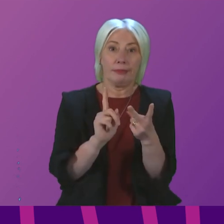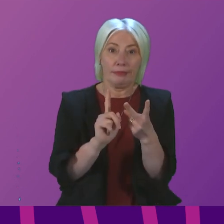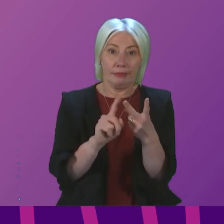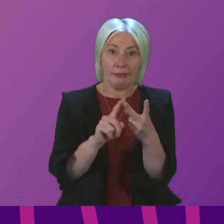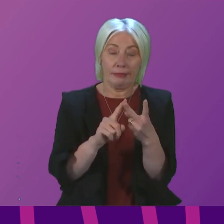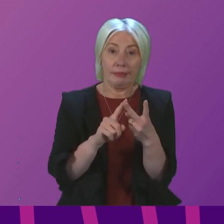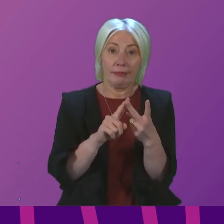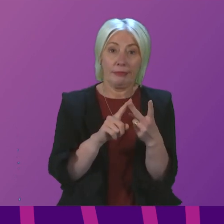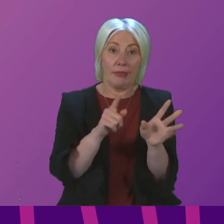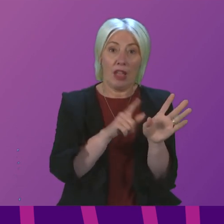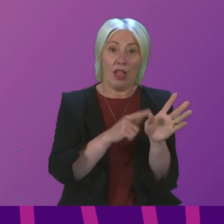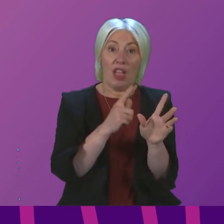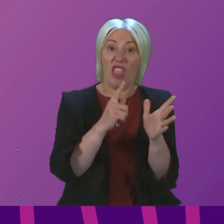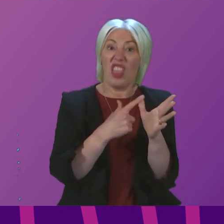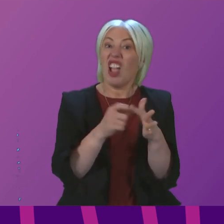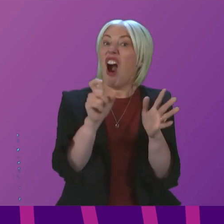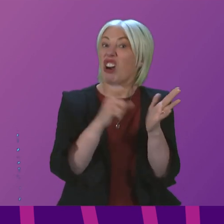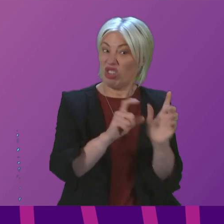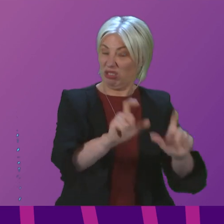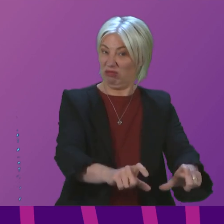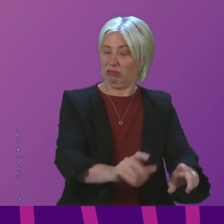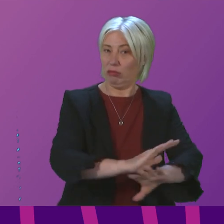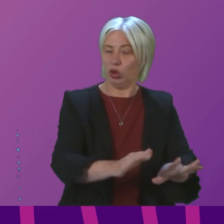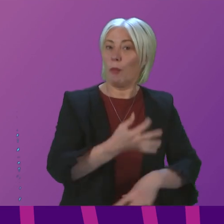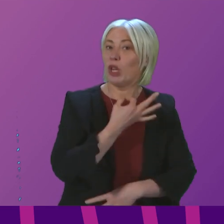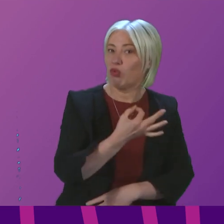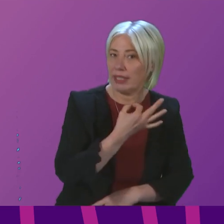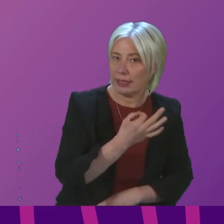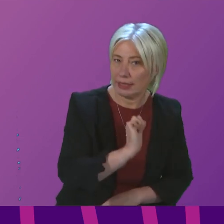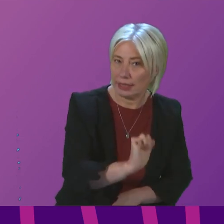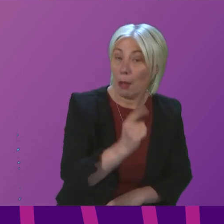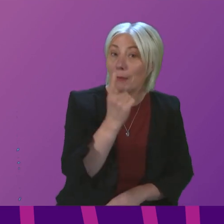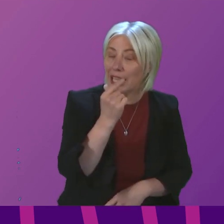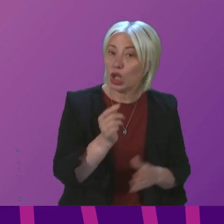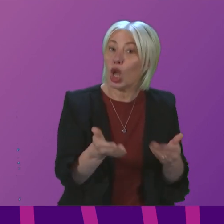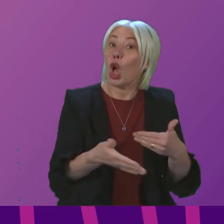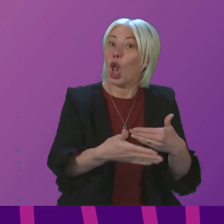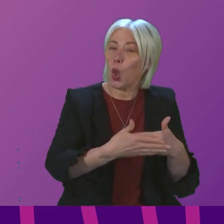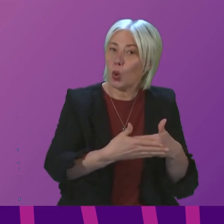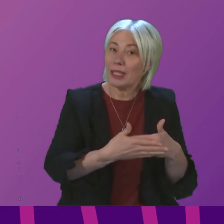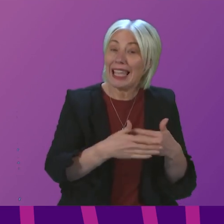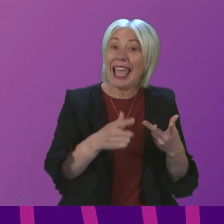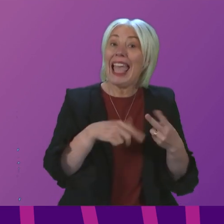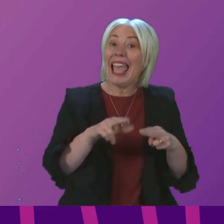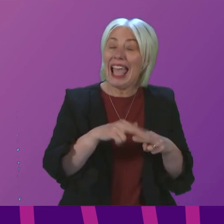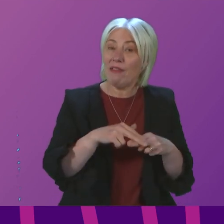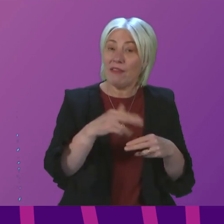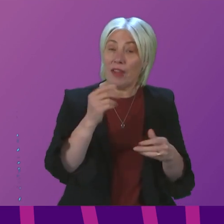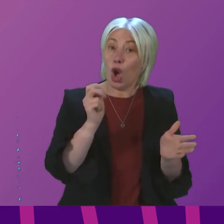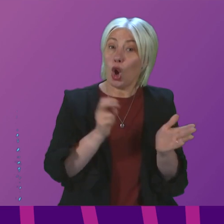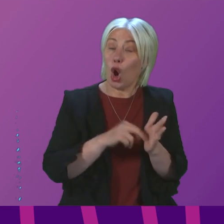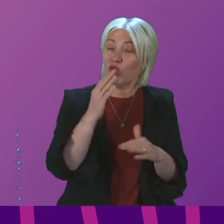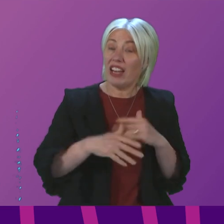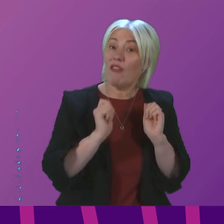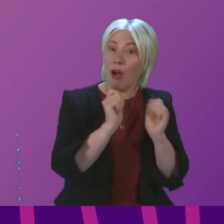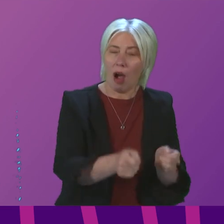the Yard would not have been in jeopardy, would not have potentially closed had that contract not been awarded. Now